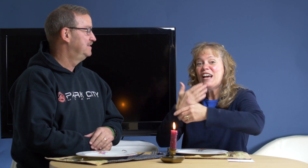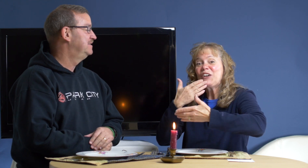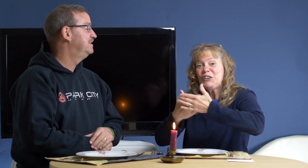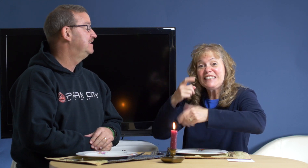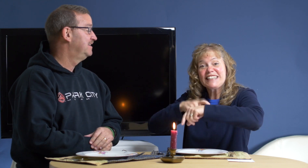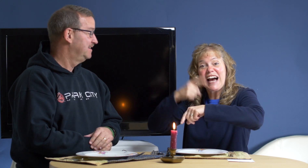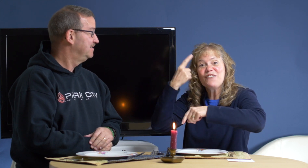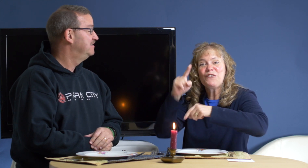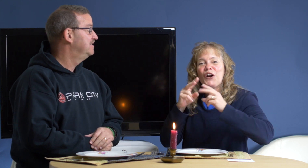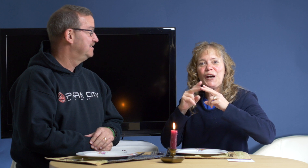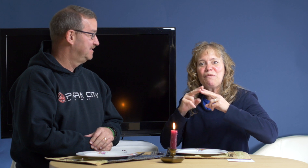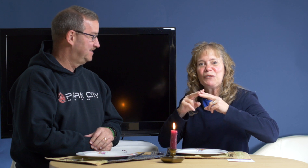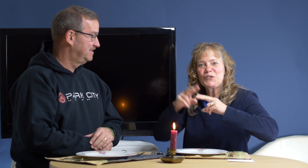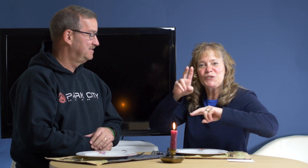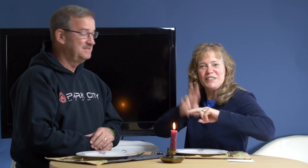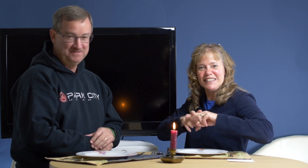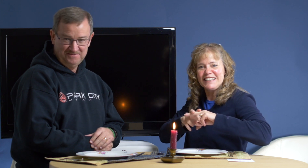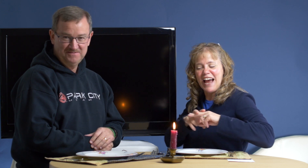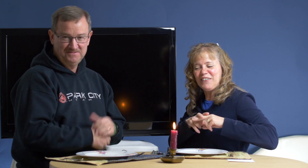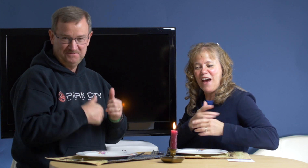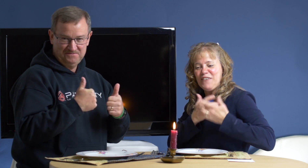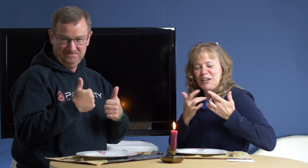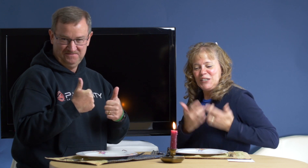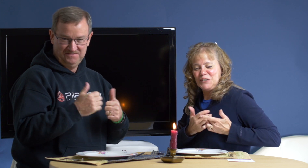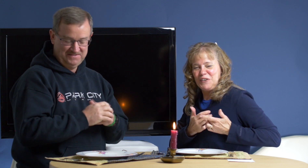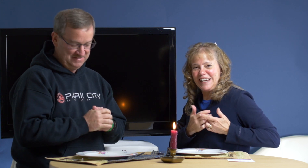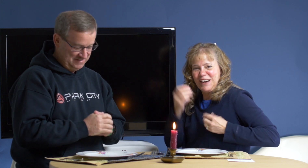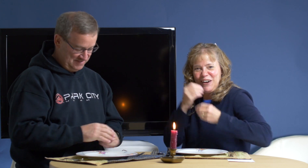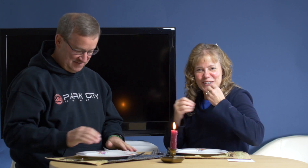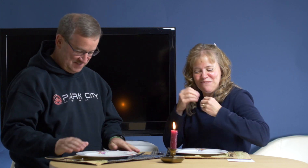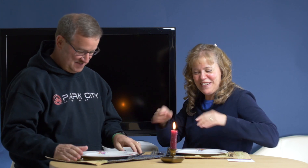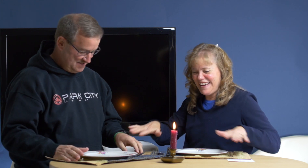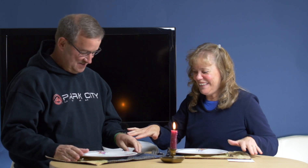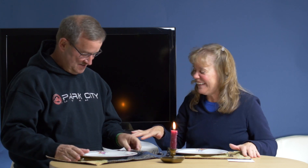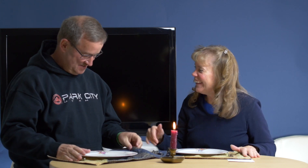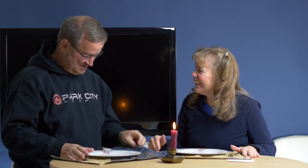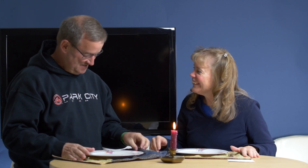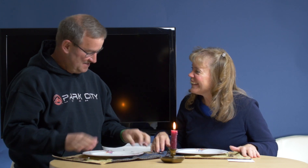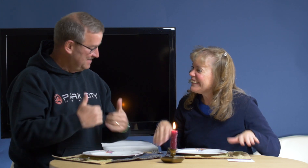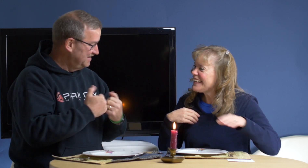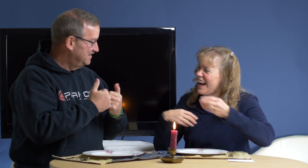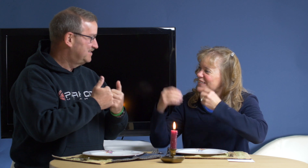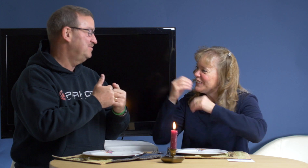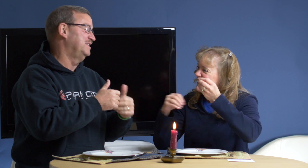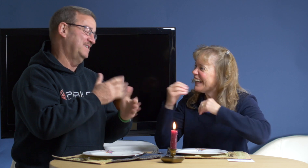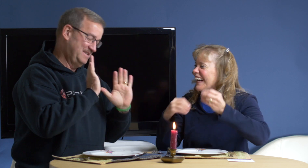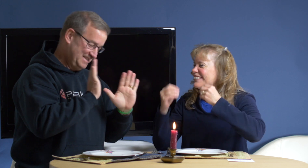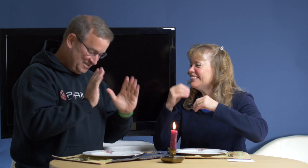good time for couples to sit down, have sweetheart meal. We're going to have Sweetheart, that's